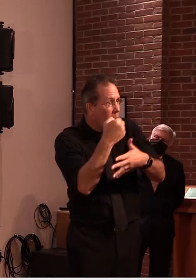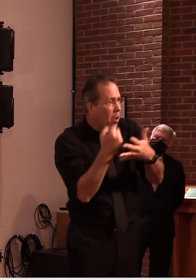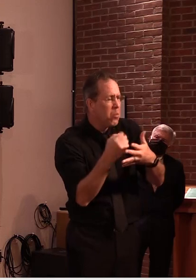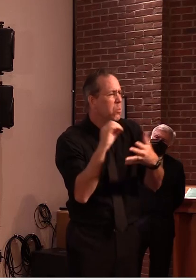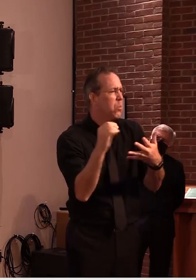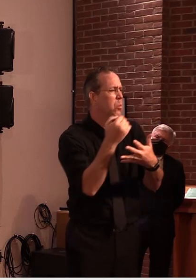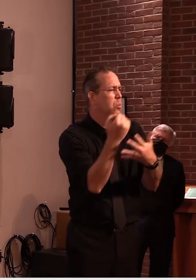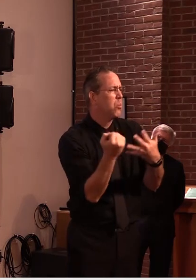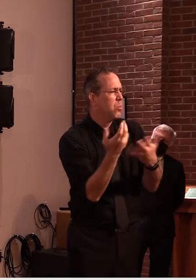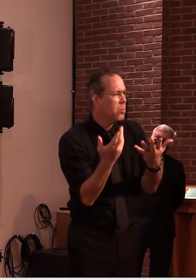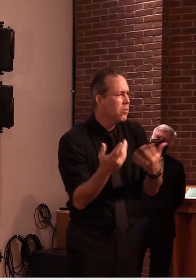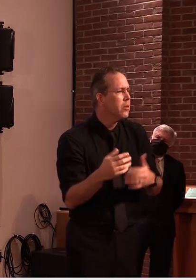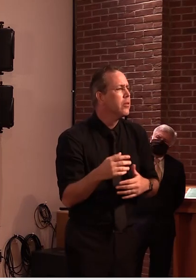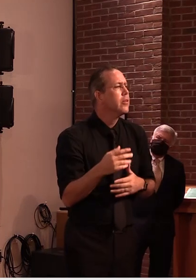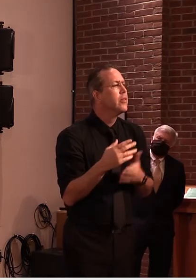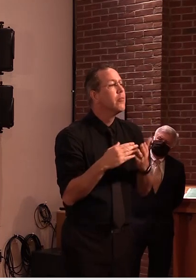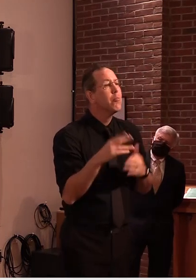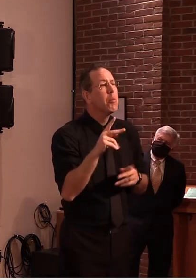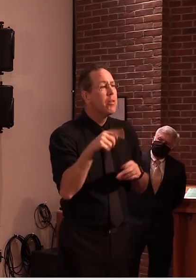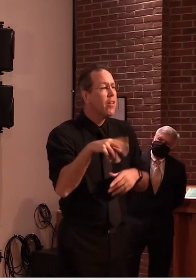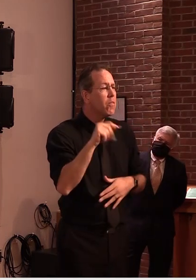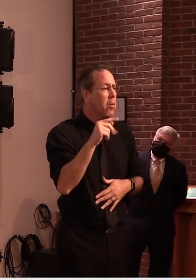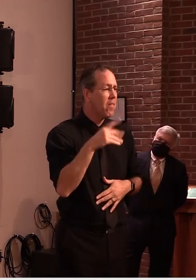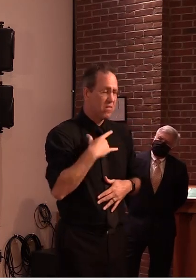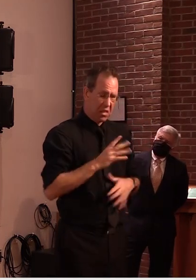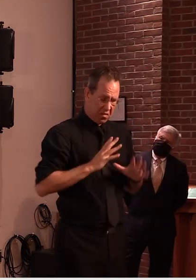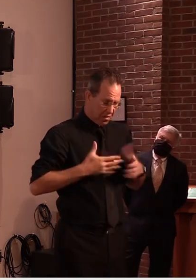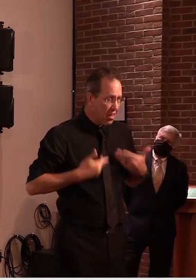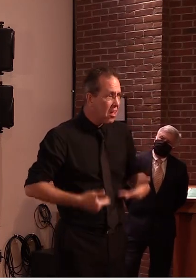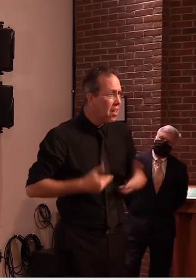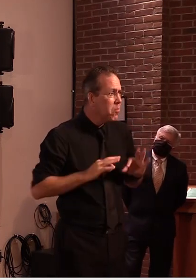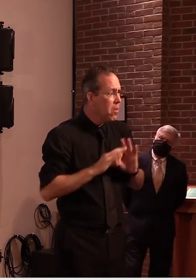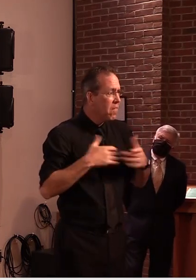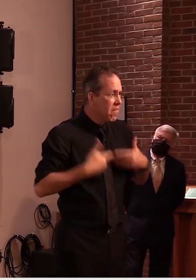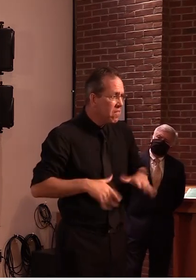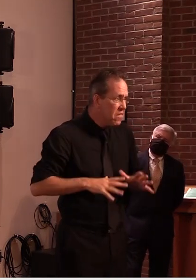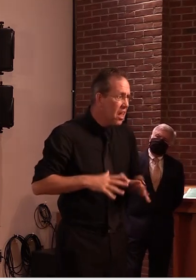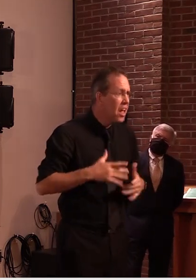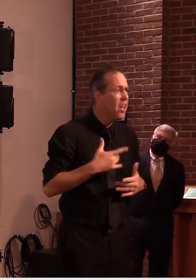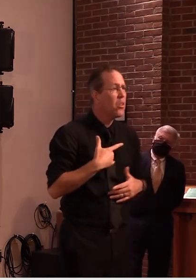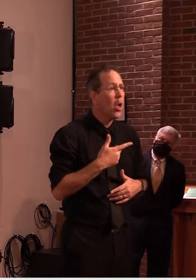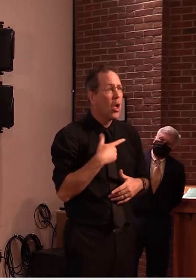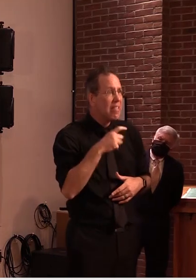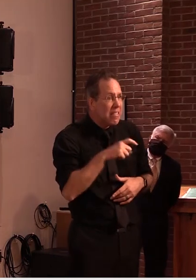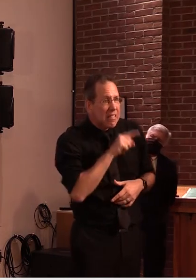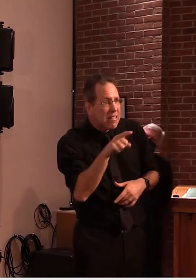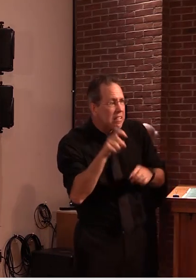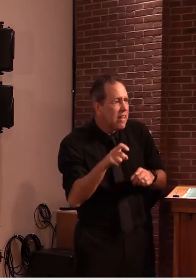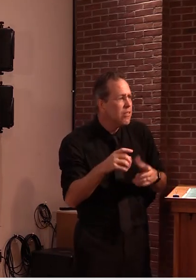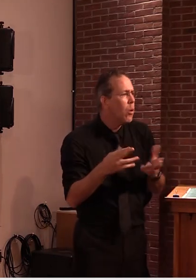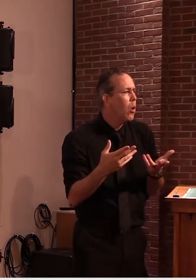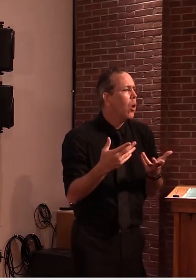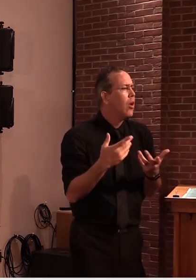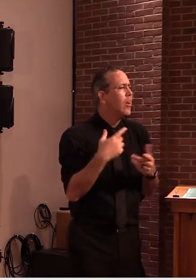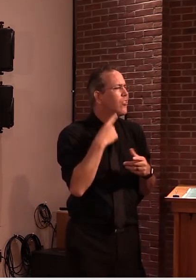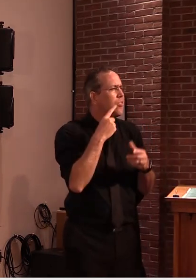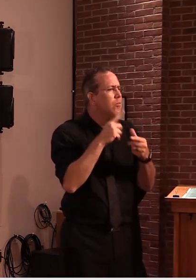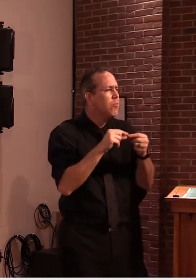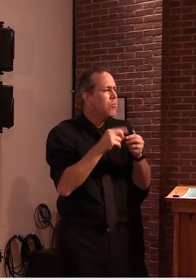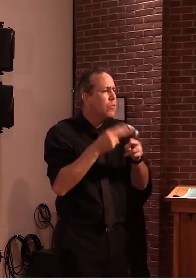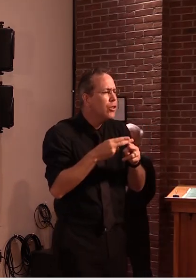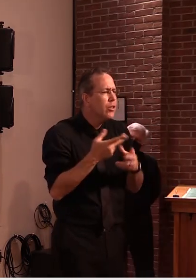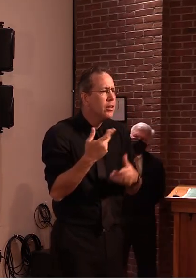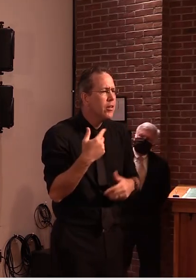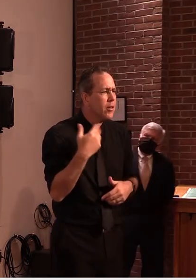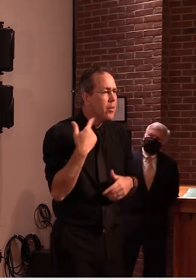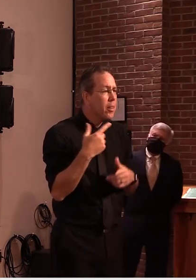but who are required to have testing some of them may actually be the people we've just been talking about officers or other staff in the